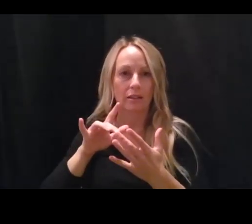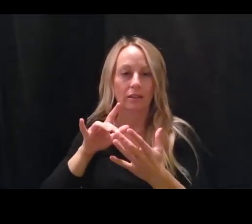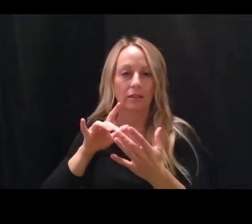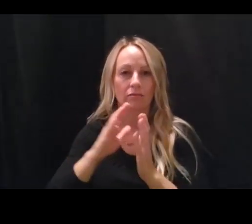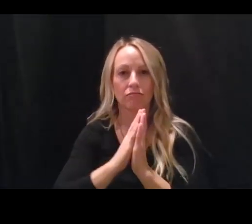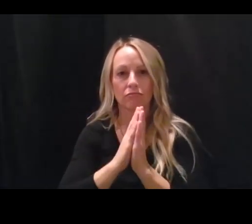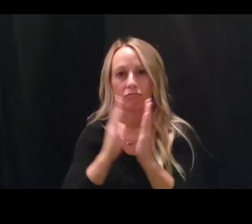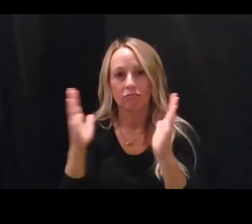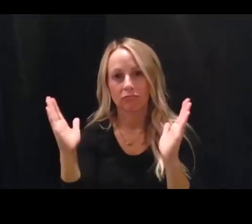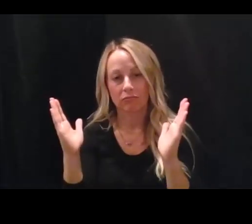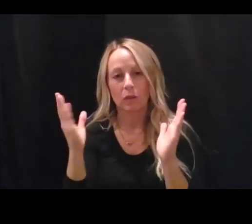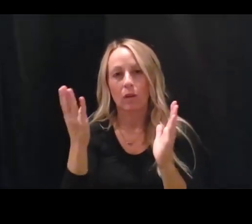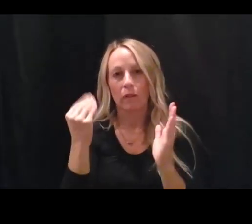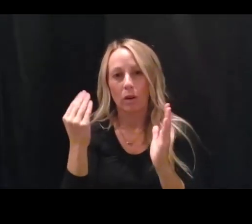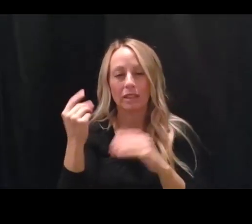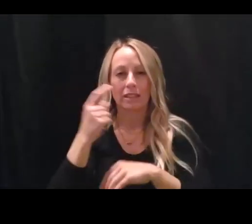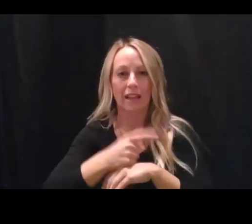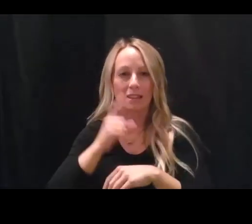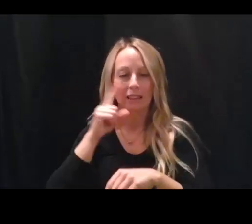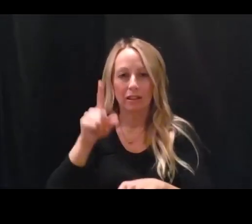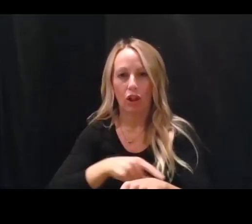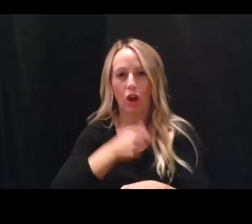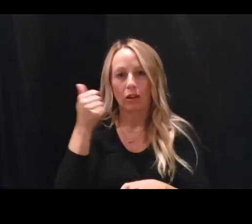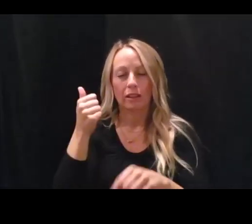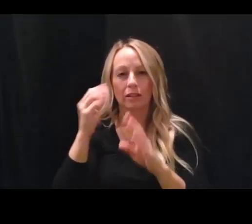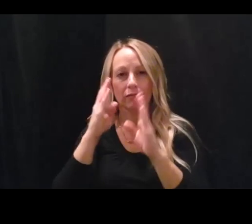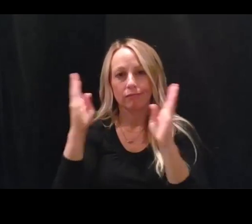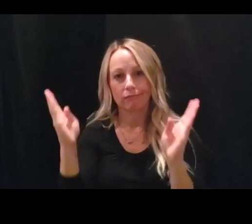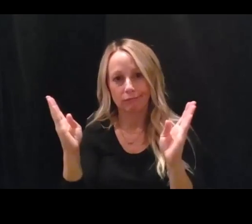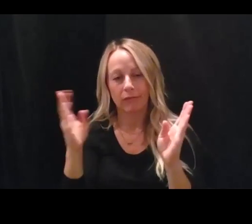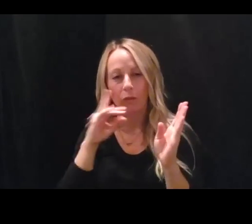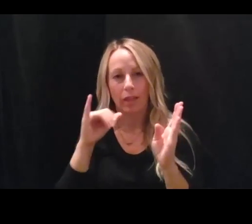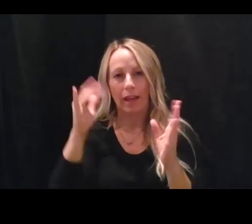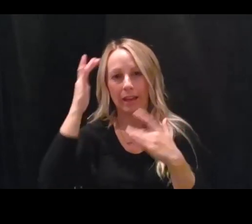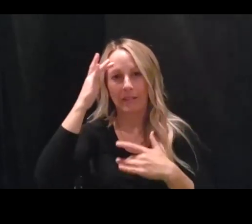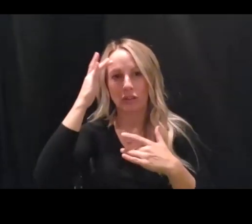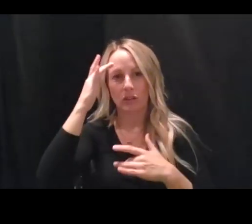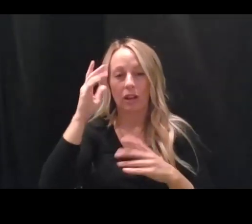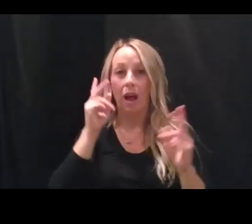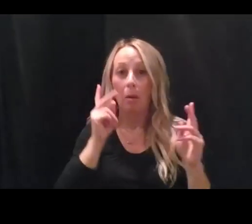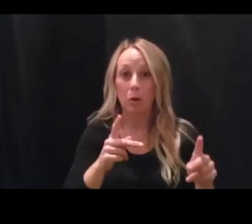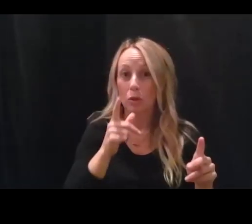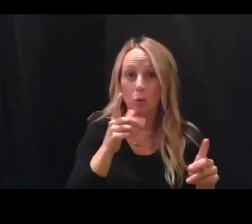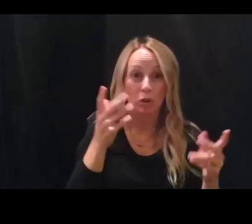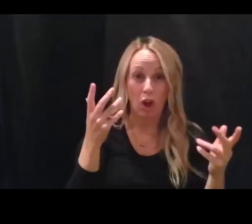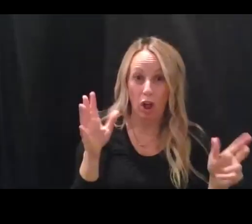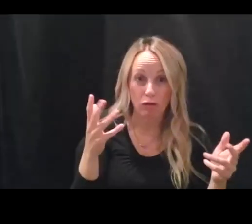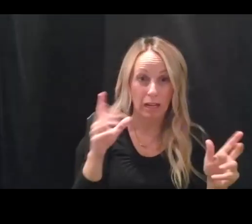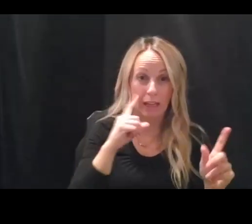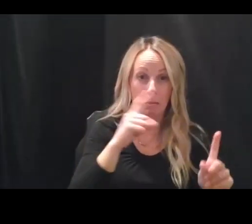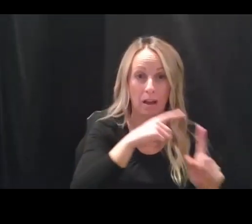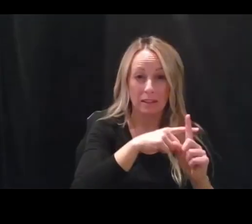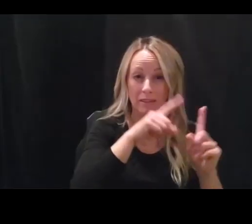incubation period for the infection. An individual who's already positive is